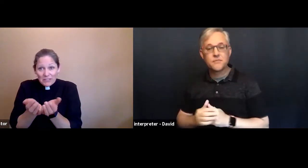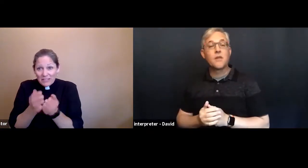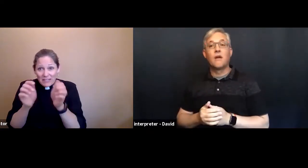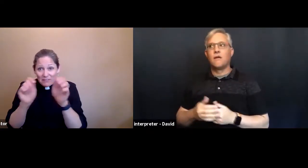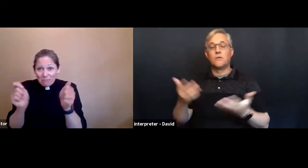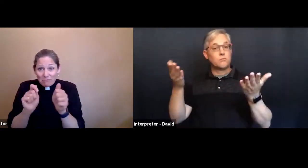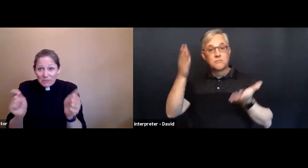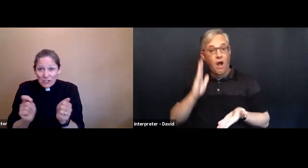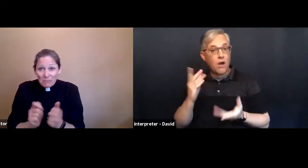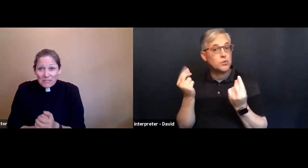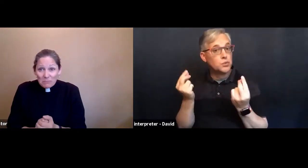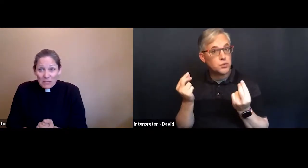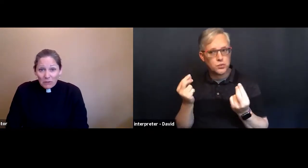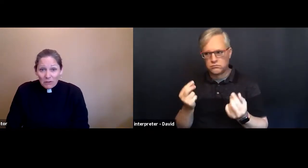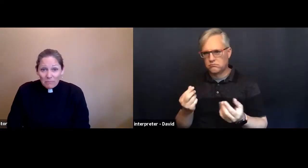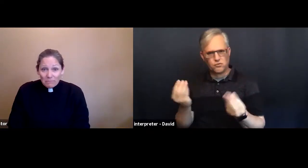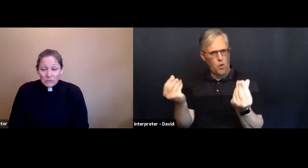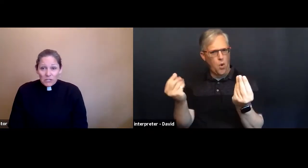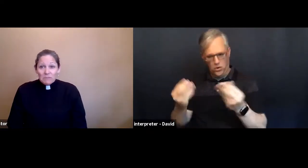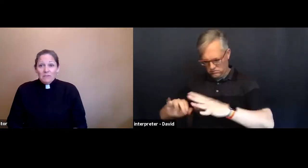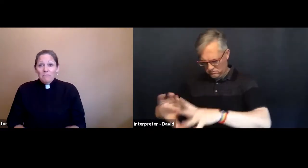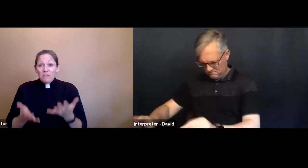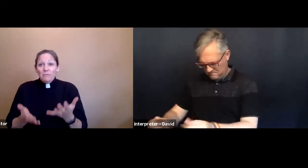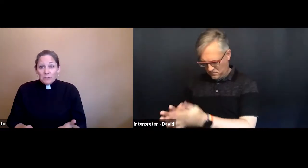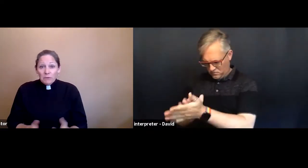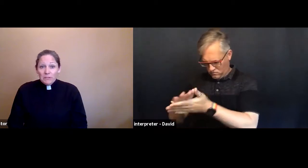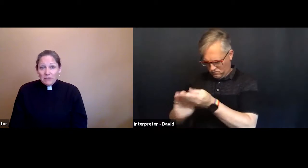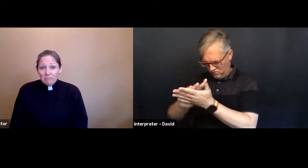and shapes the people, shapes the first person.